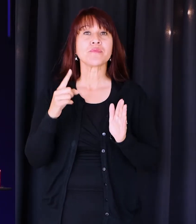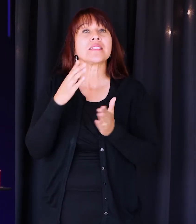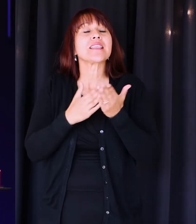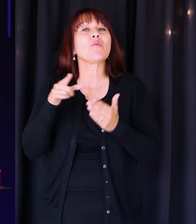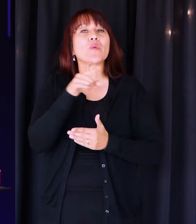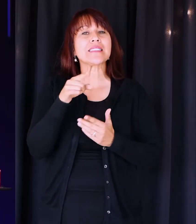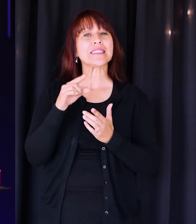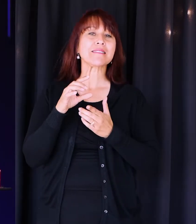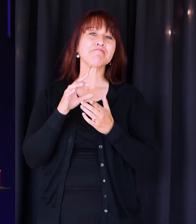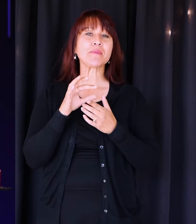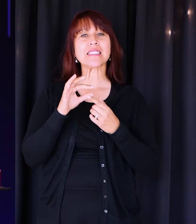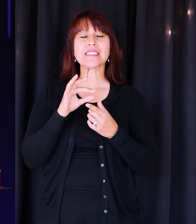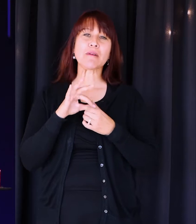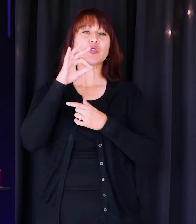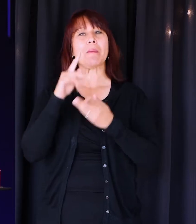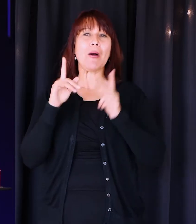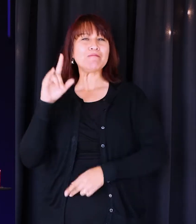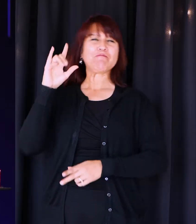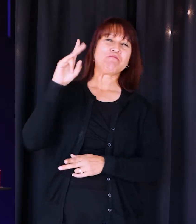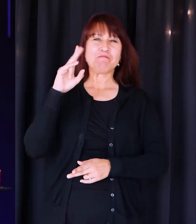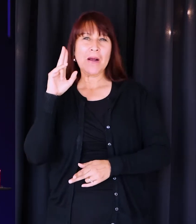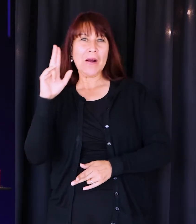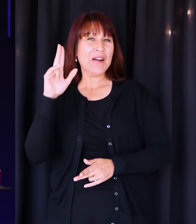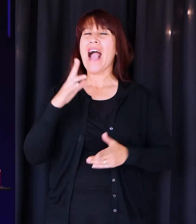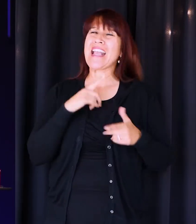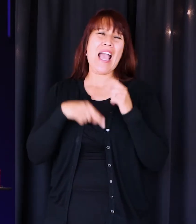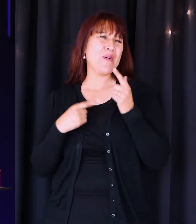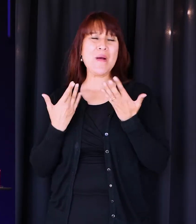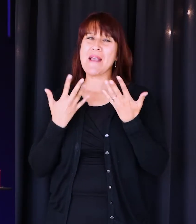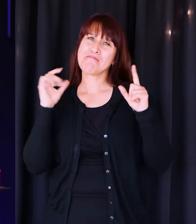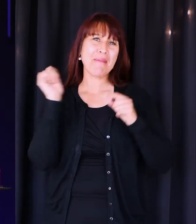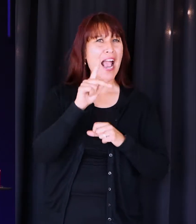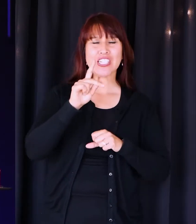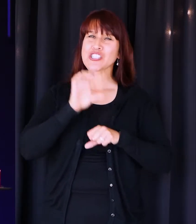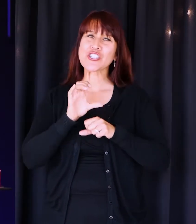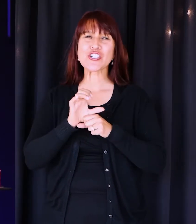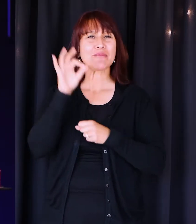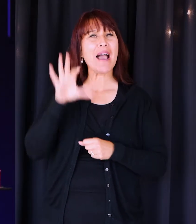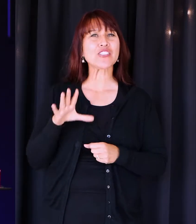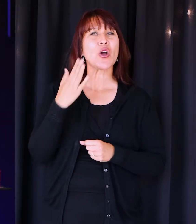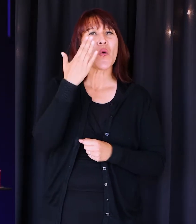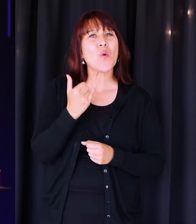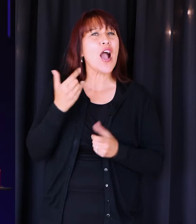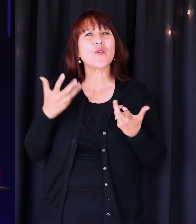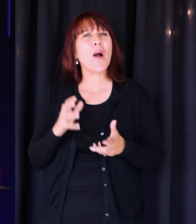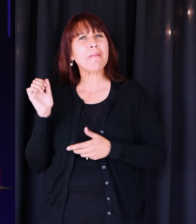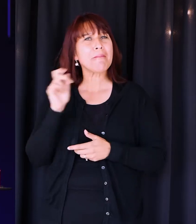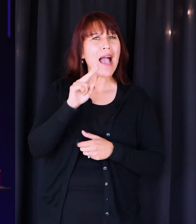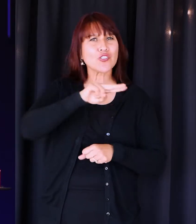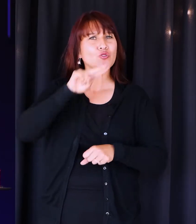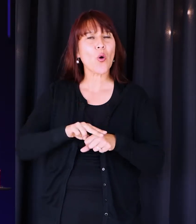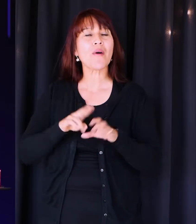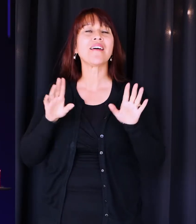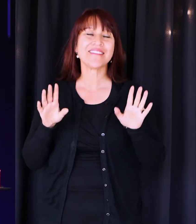especially the spiritual ones of you, are saying, but I can't wait to get back to church, pastor. Why would you not want us to go back to